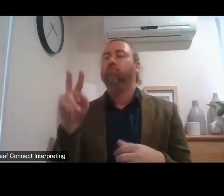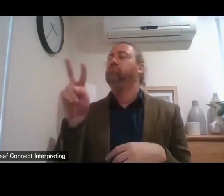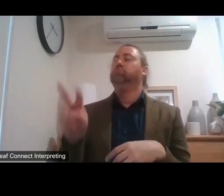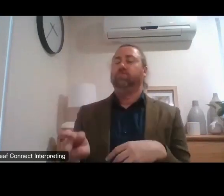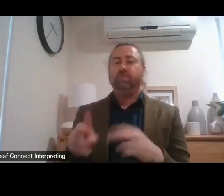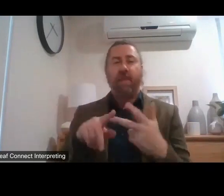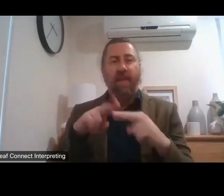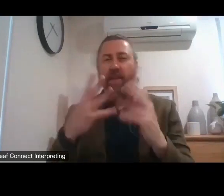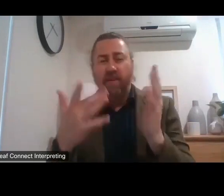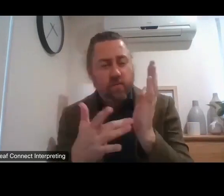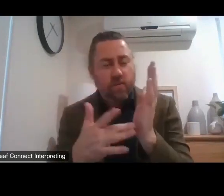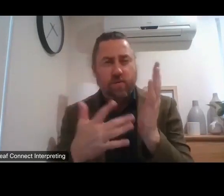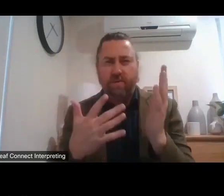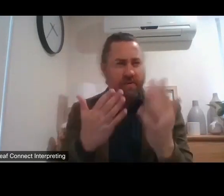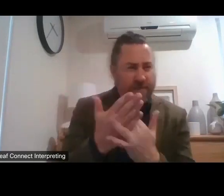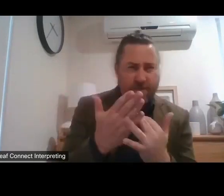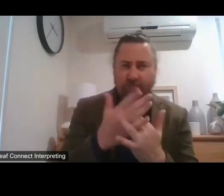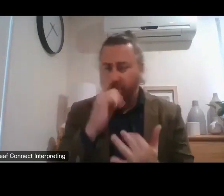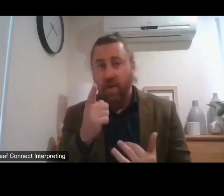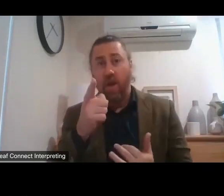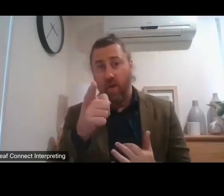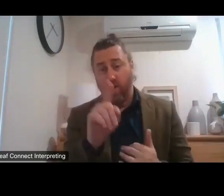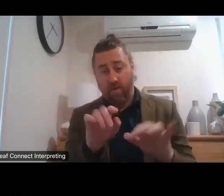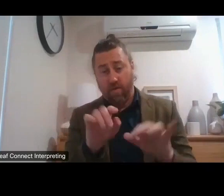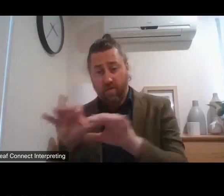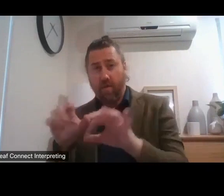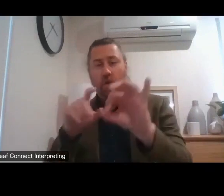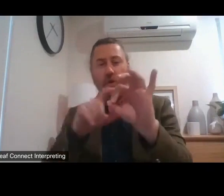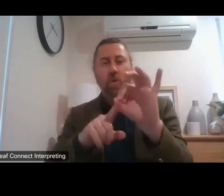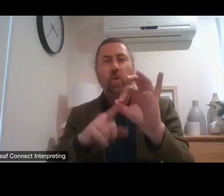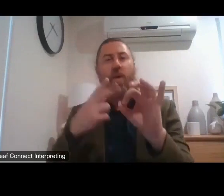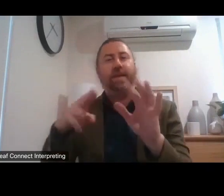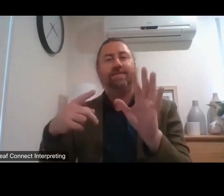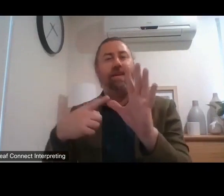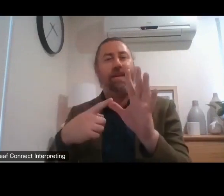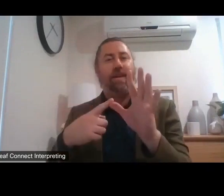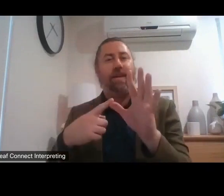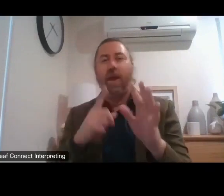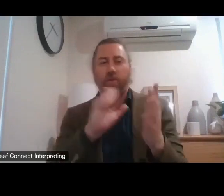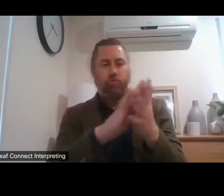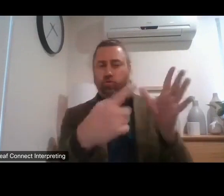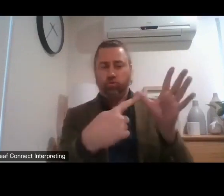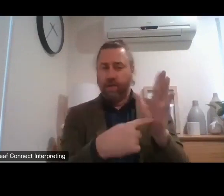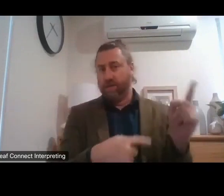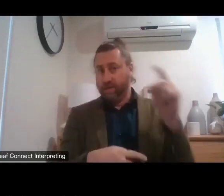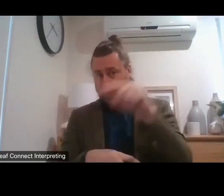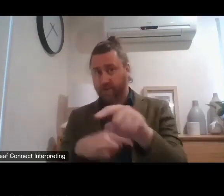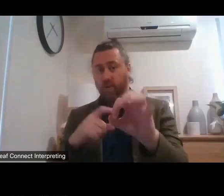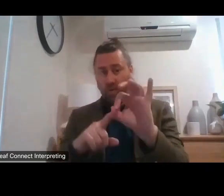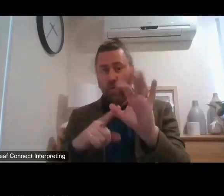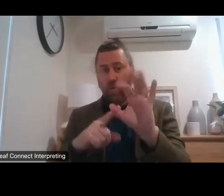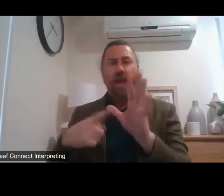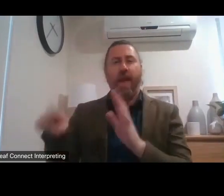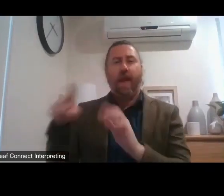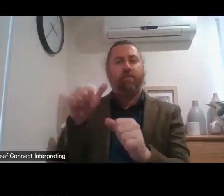please use that Q&A function, similar to chat and, and the good people here